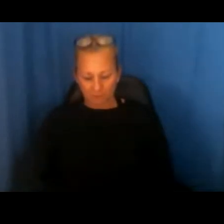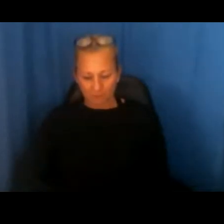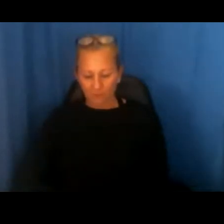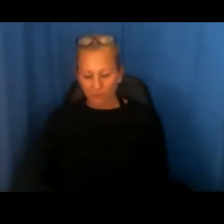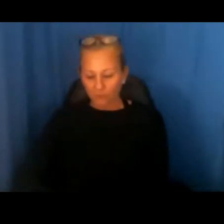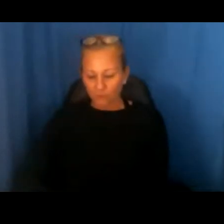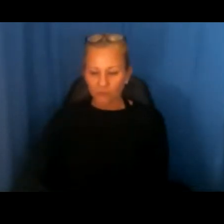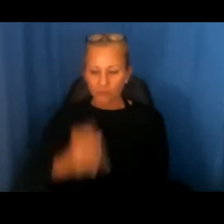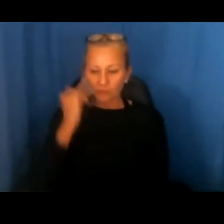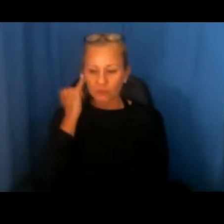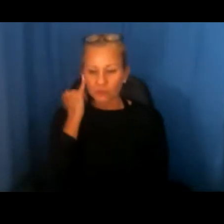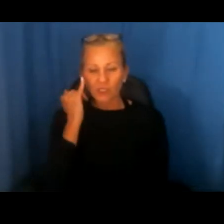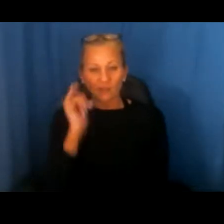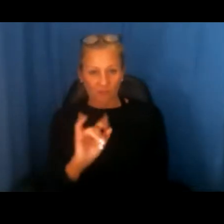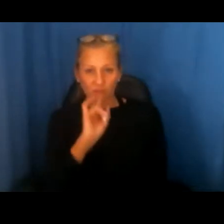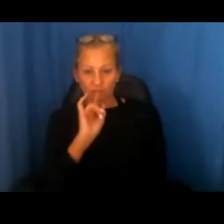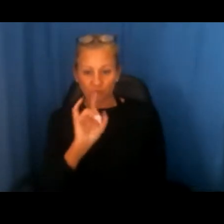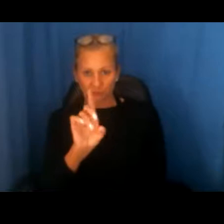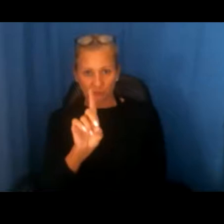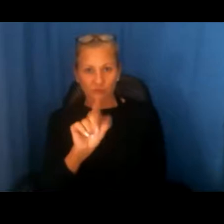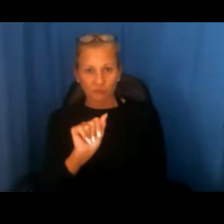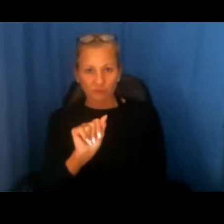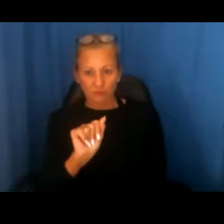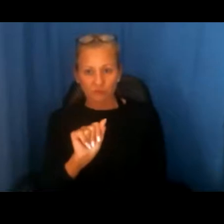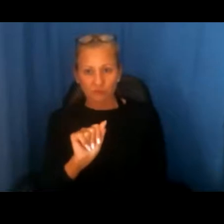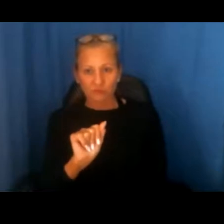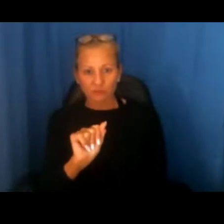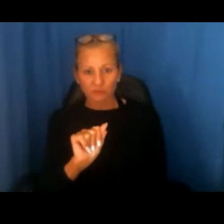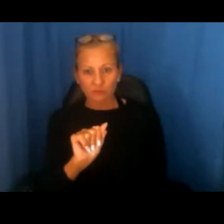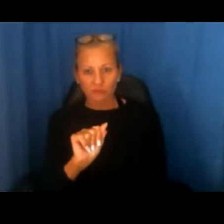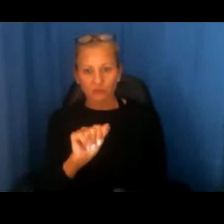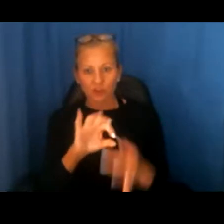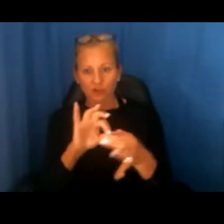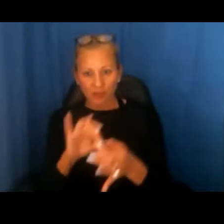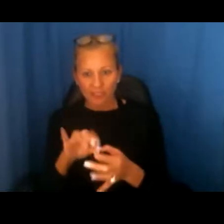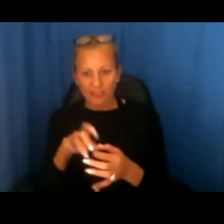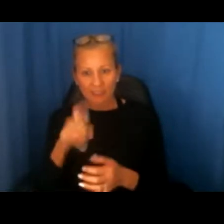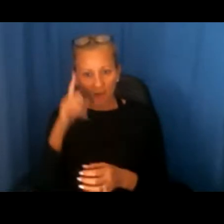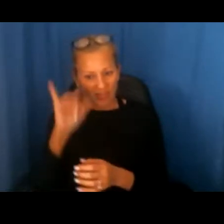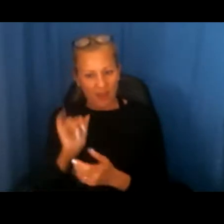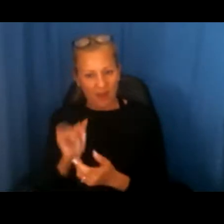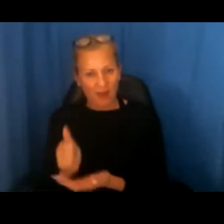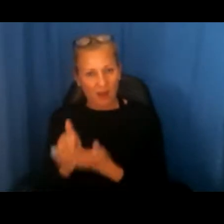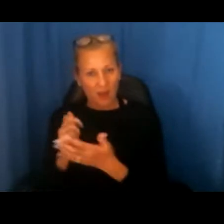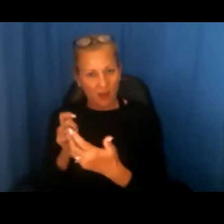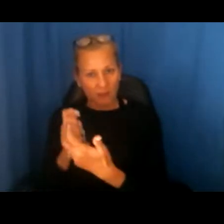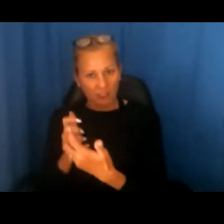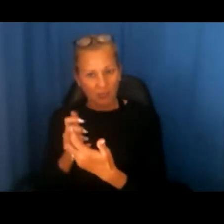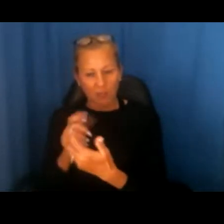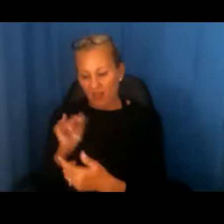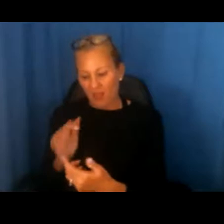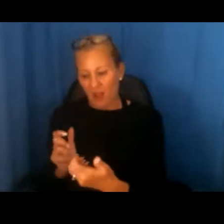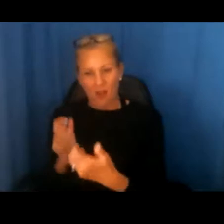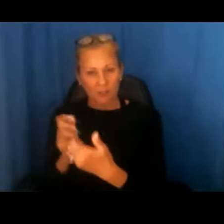is a disability-related need for the accommodation, and the accommodation does not